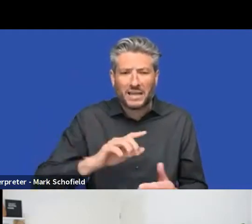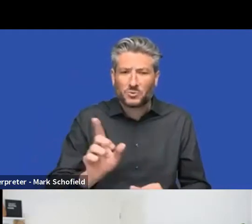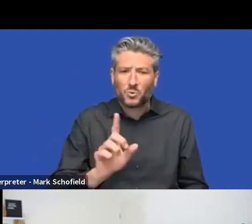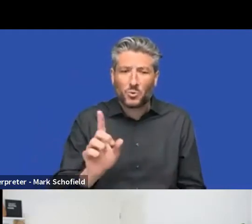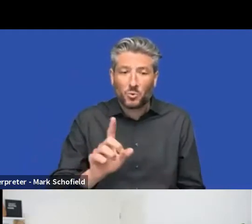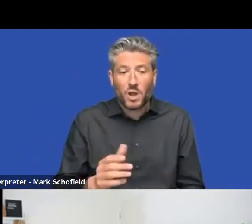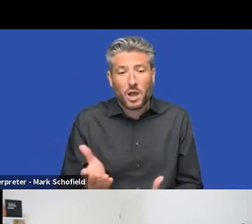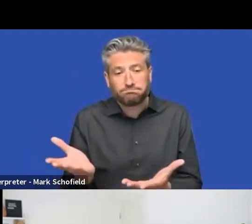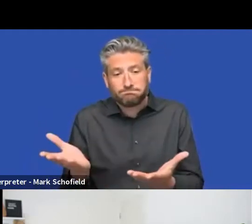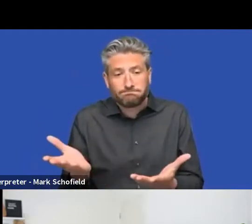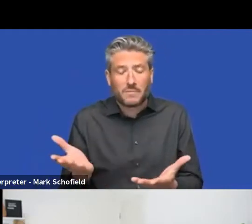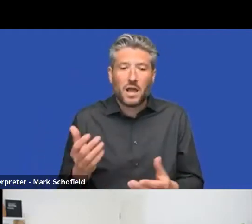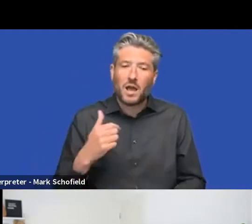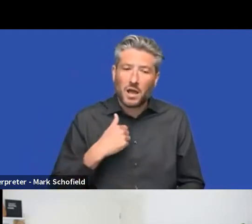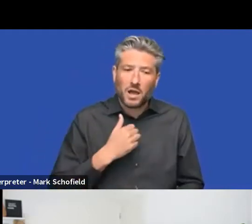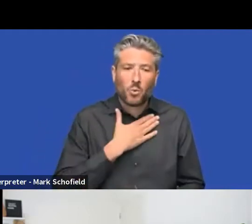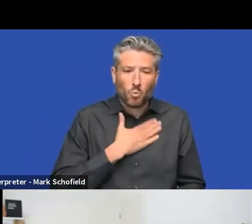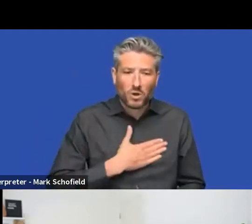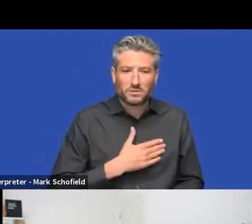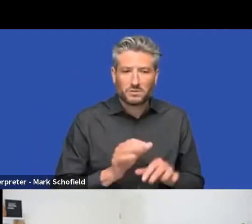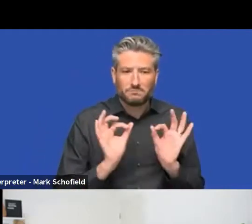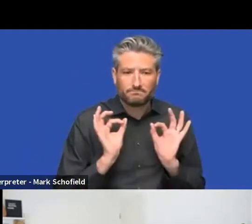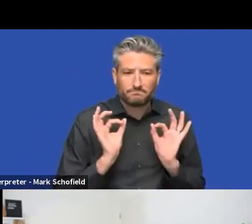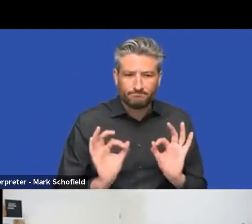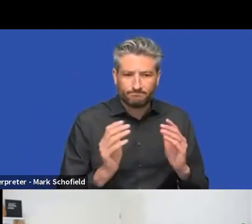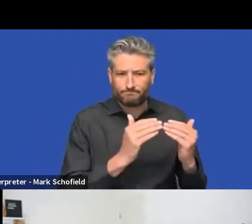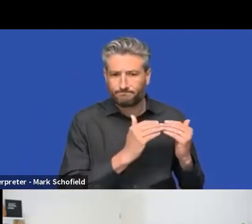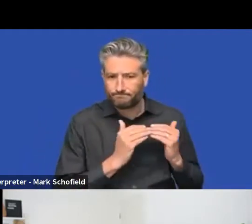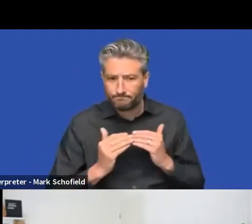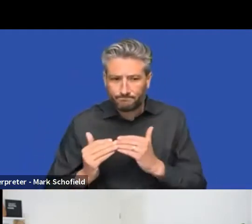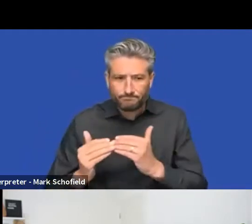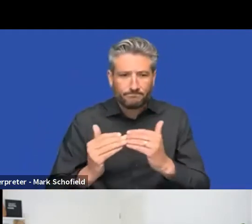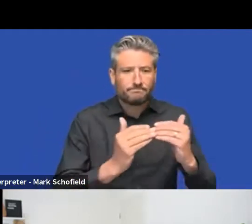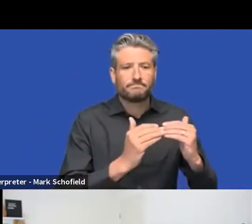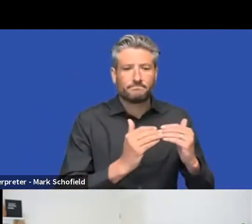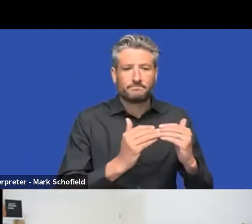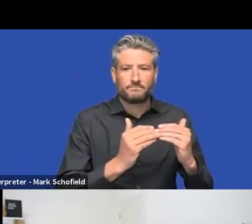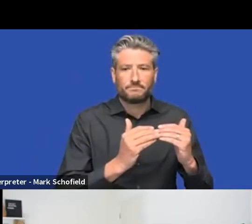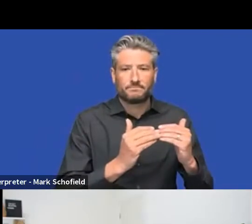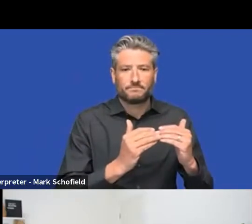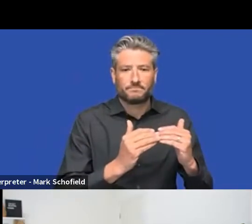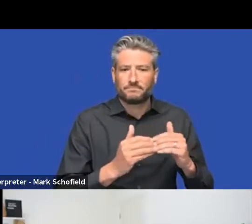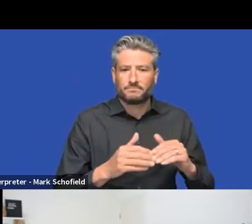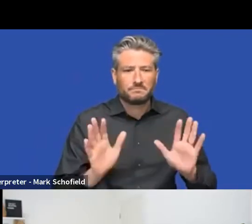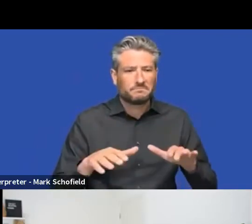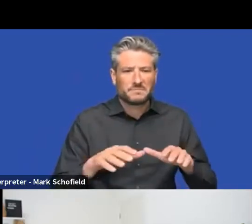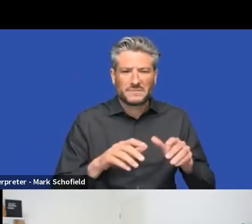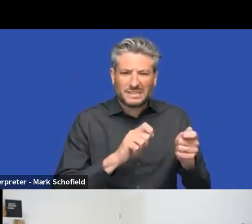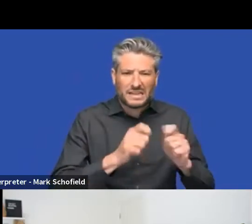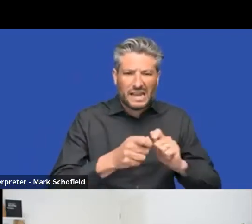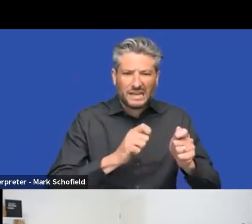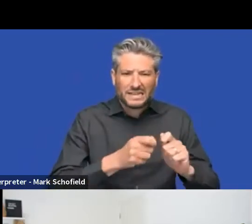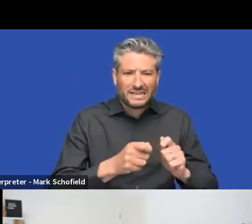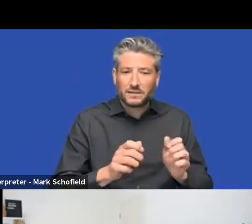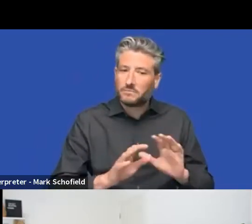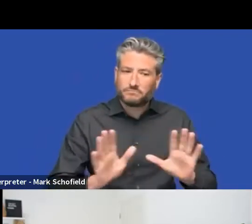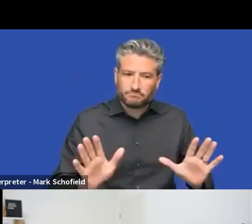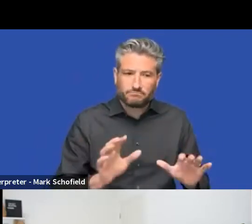too tightly coupled to any specific framework and where it's easier to test and, you know, it supports modern coding today. So your